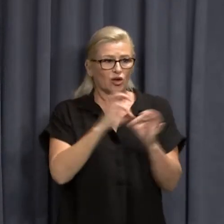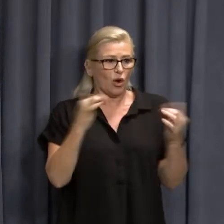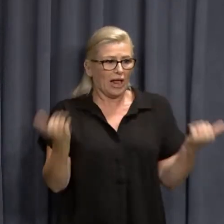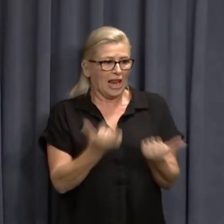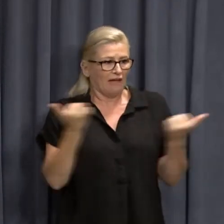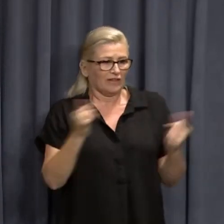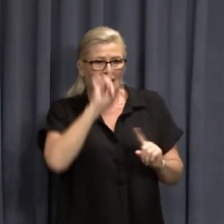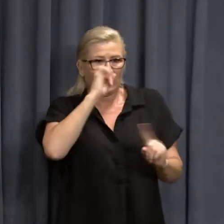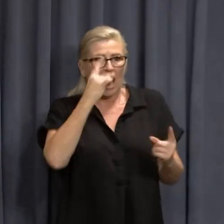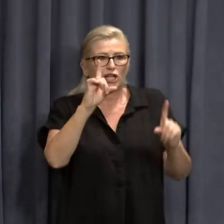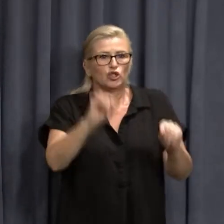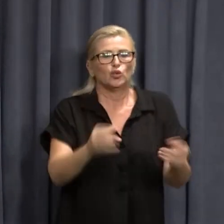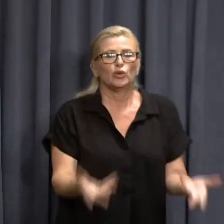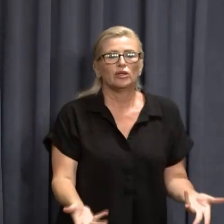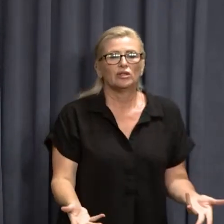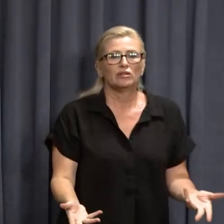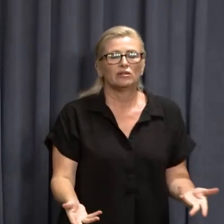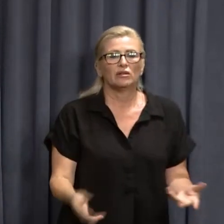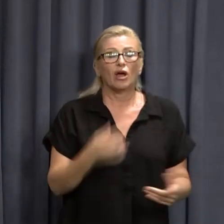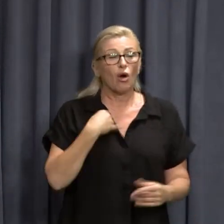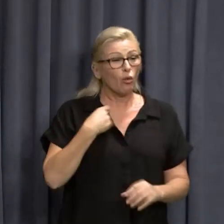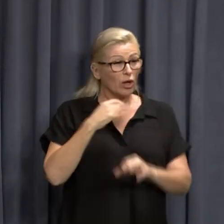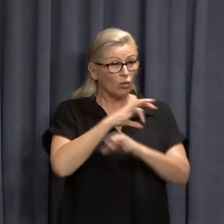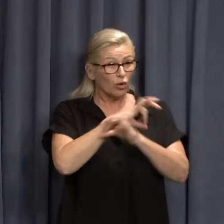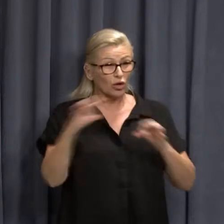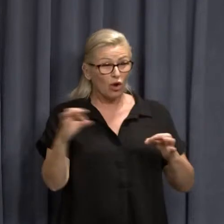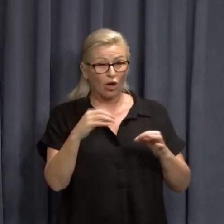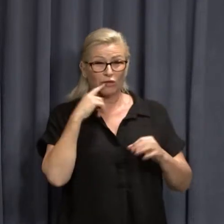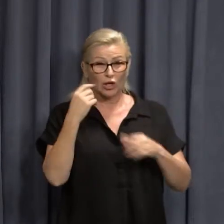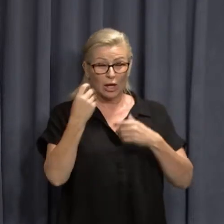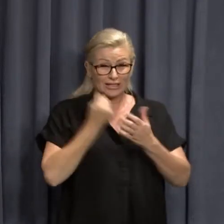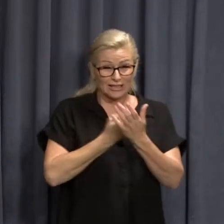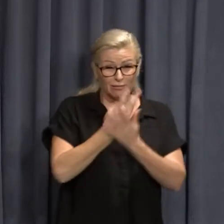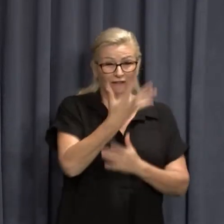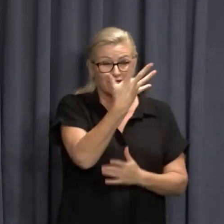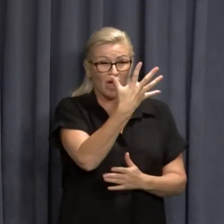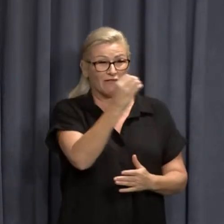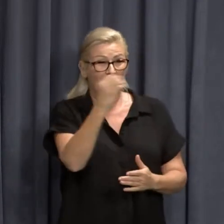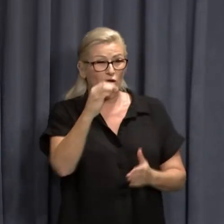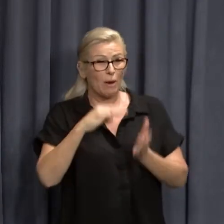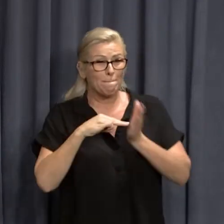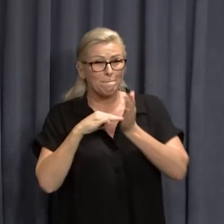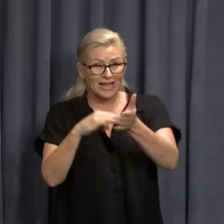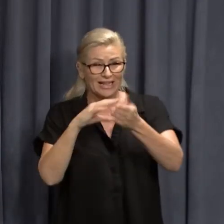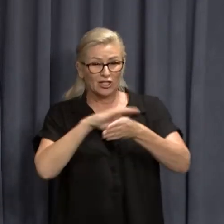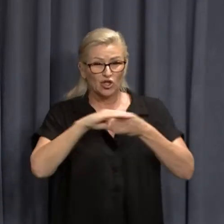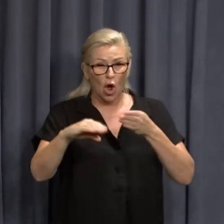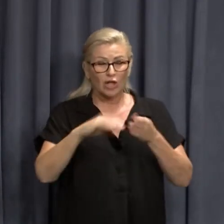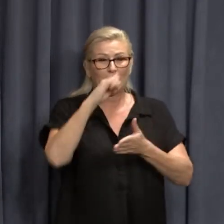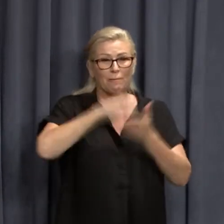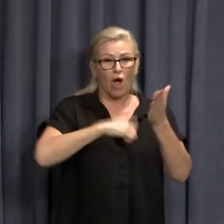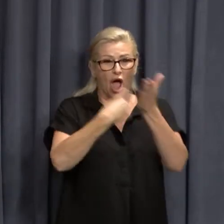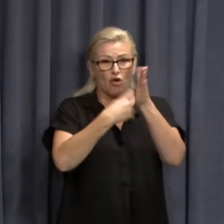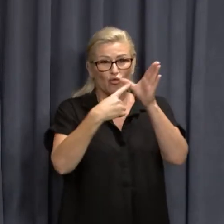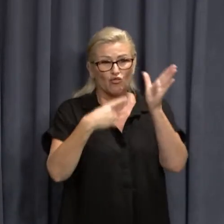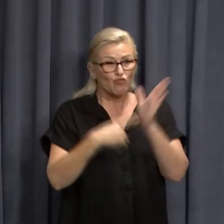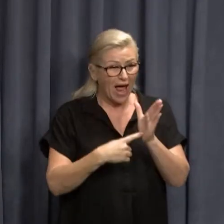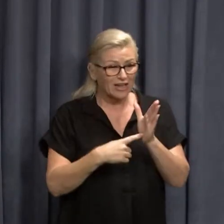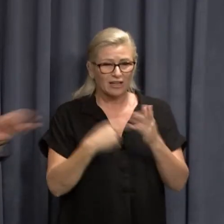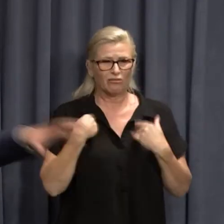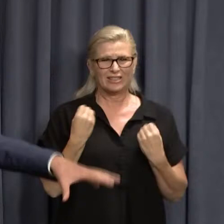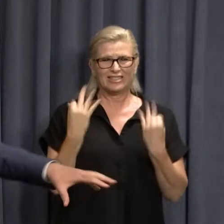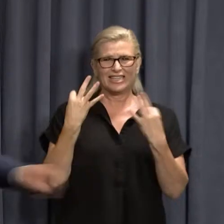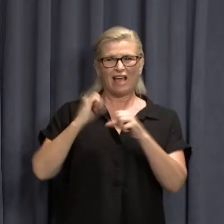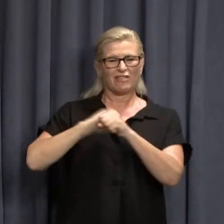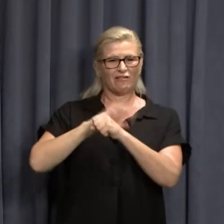Now we weren't going to go and spend 500 million dollars on rapid antigen tests for a virus that didn't exist. So if there's an argument somehow